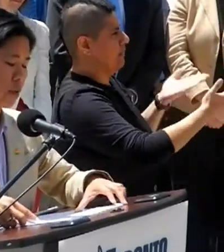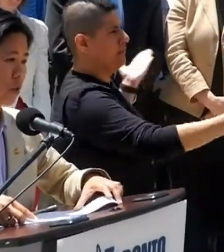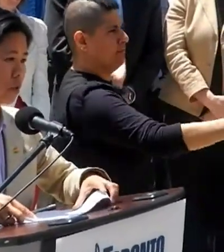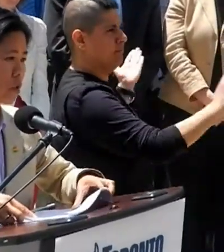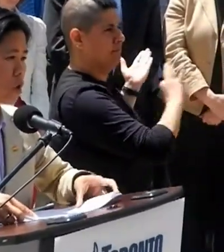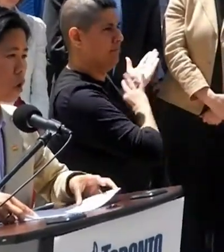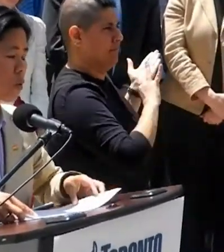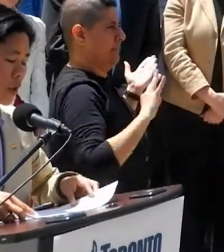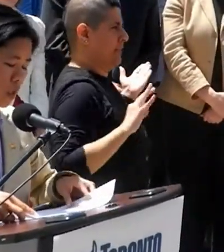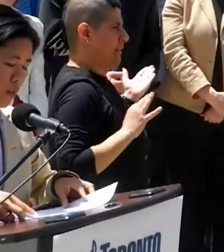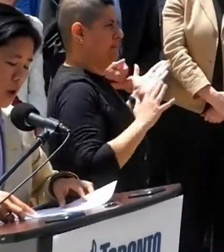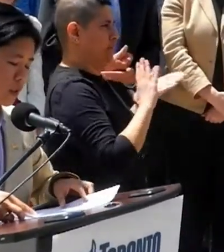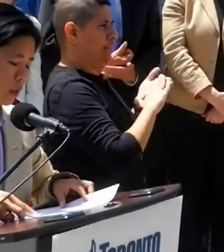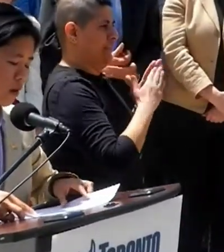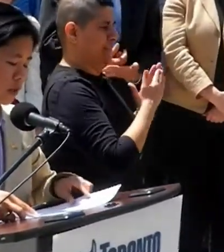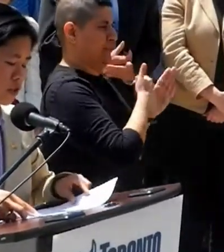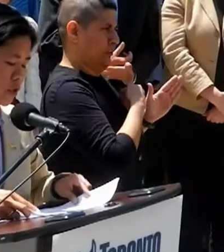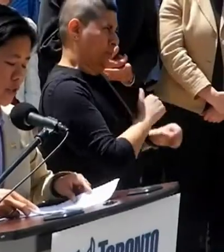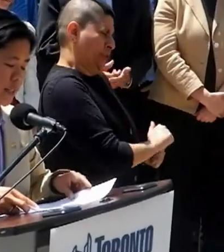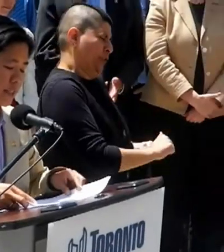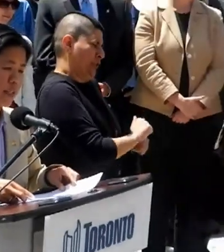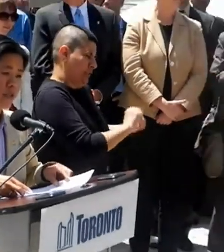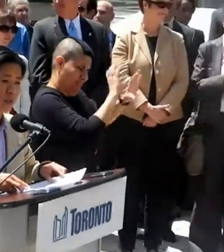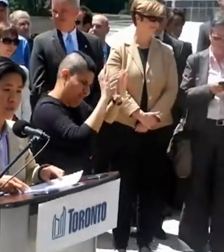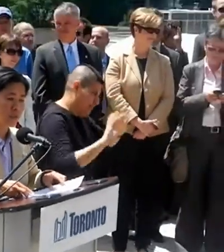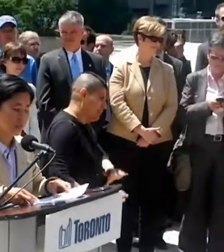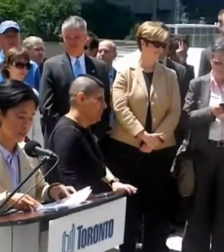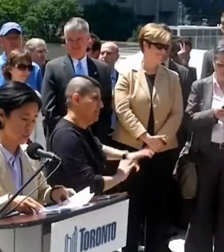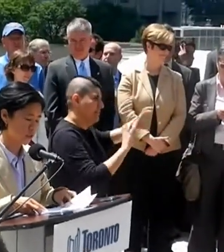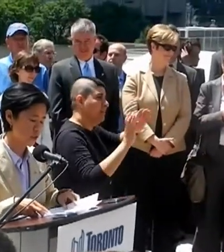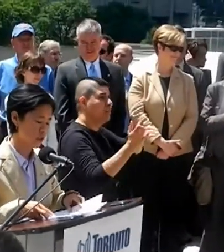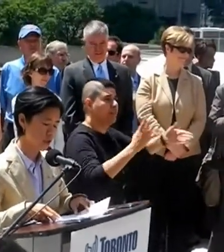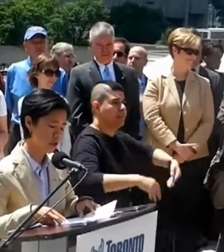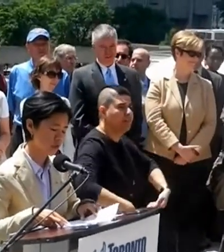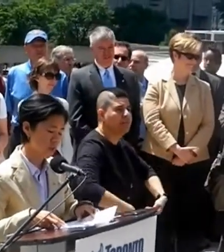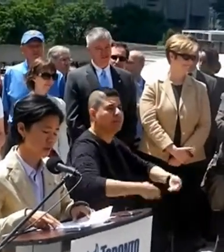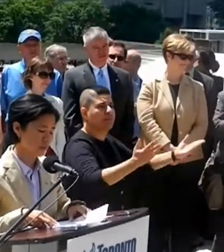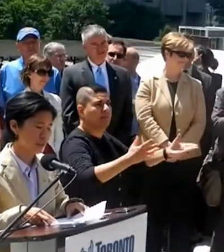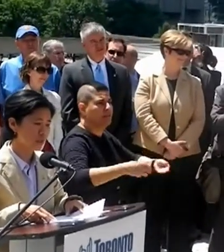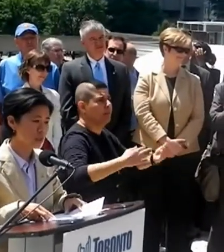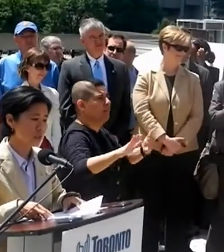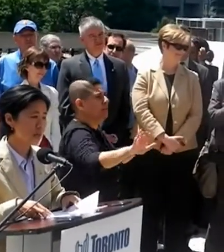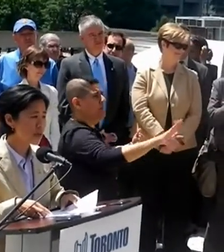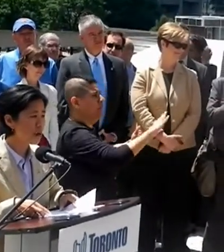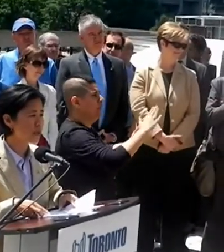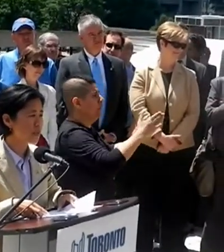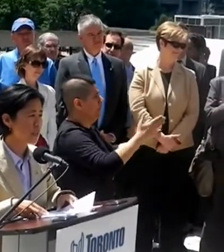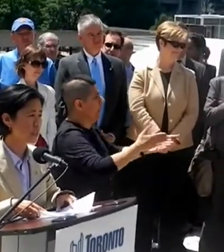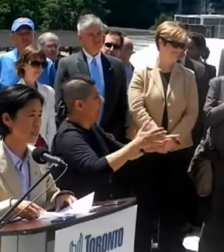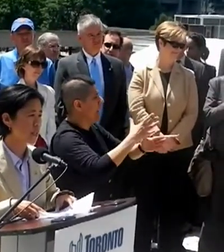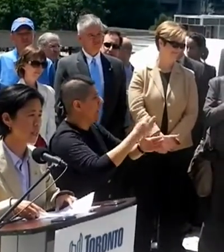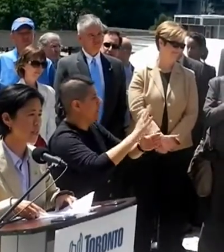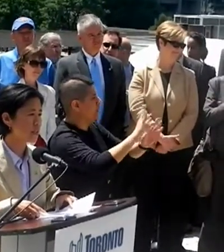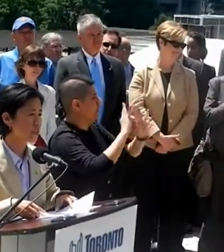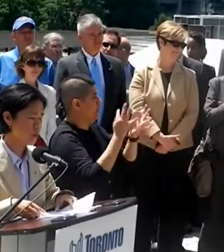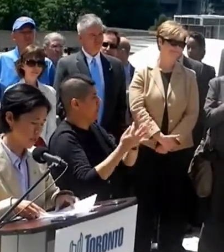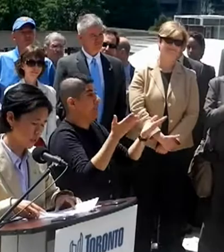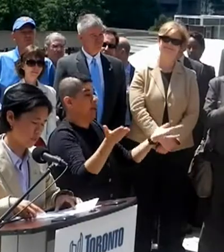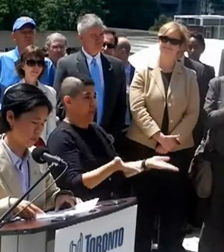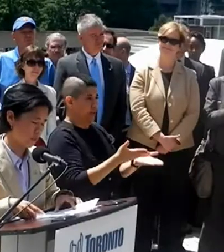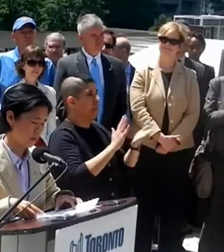City of Toronto who work around the clock to ensure that city services are delivered to you and your families. They are also here today